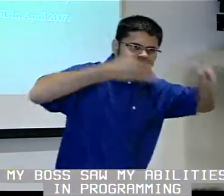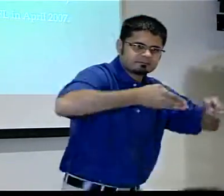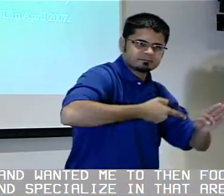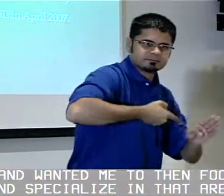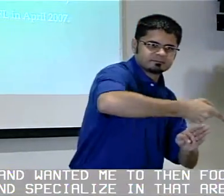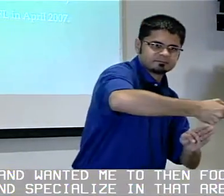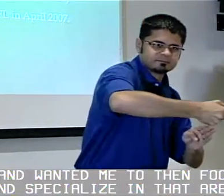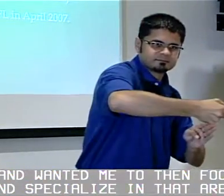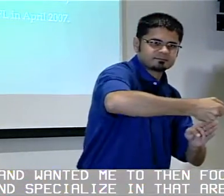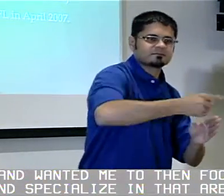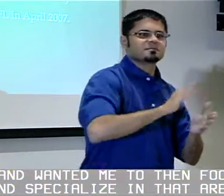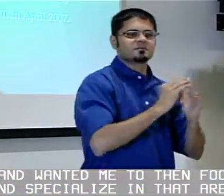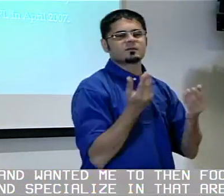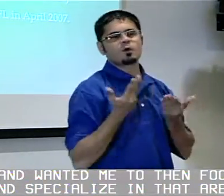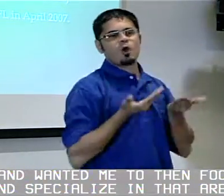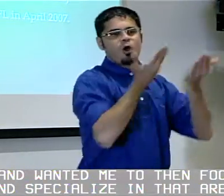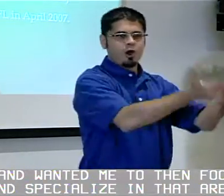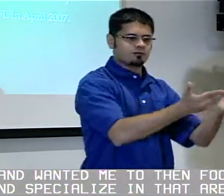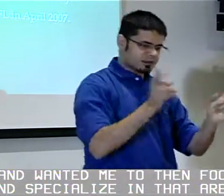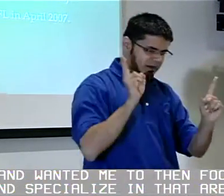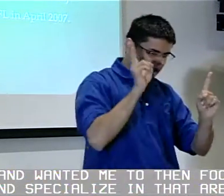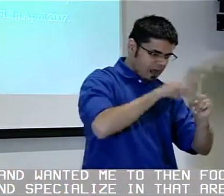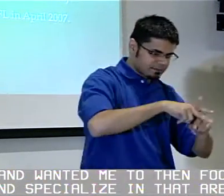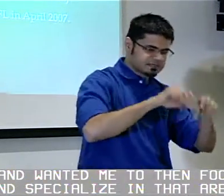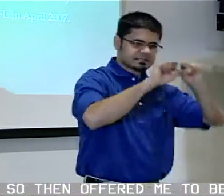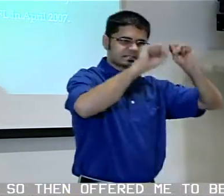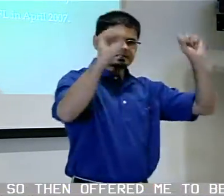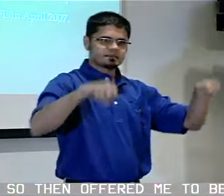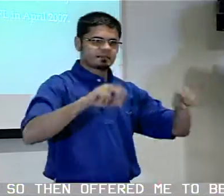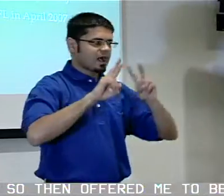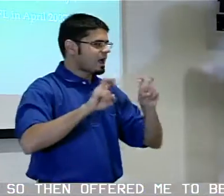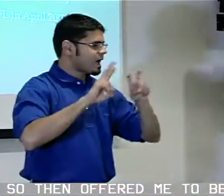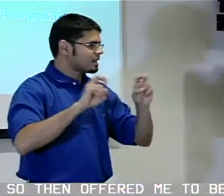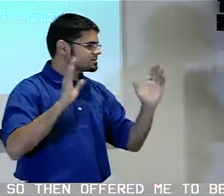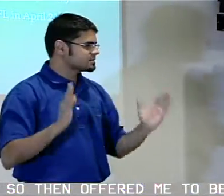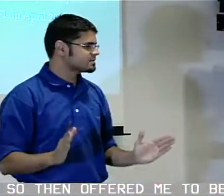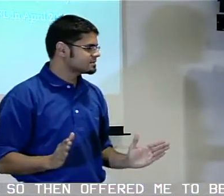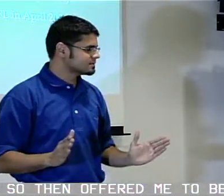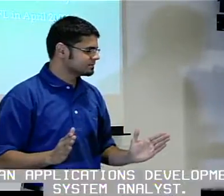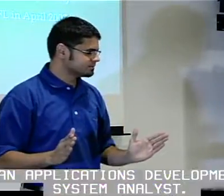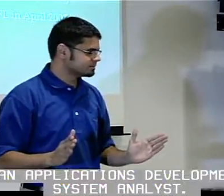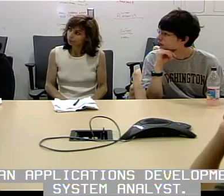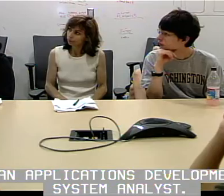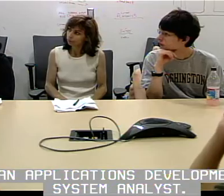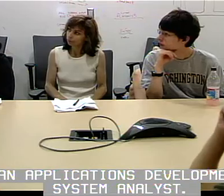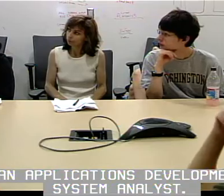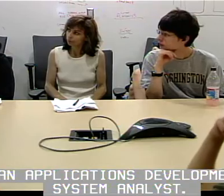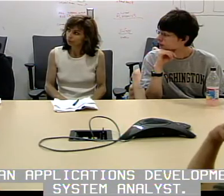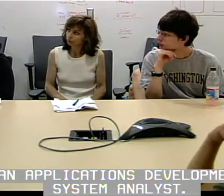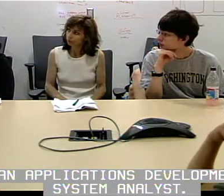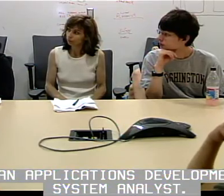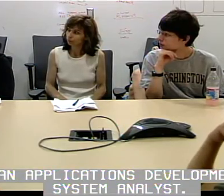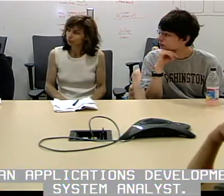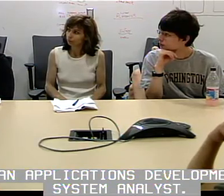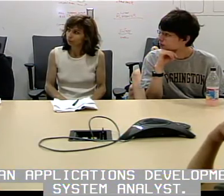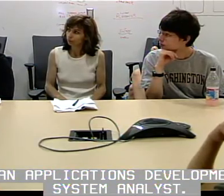and wanted me to then focus and specialize in that area. So then offered me to be an applications development system analyst.